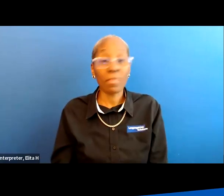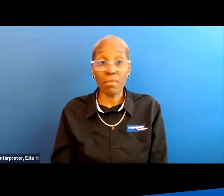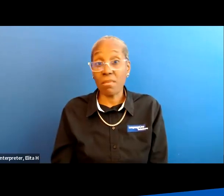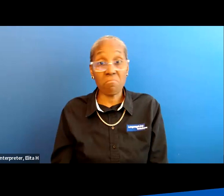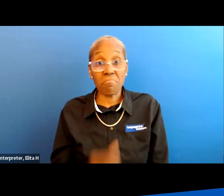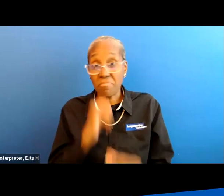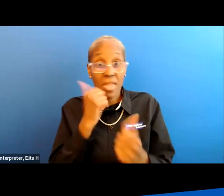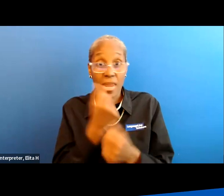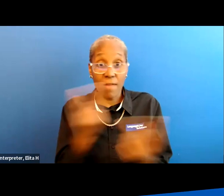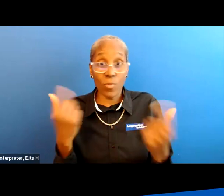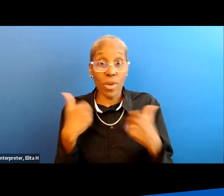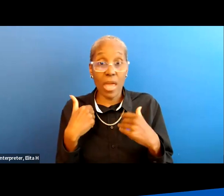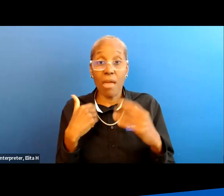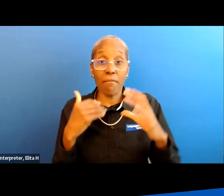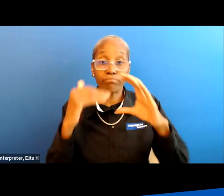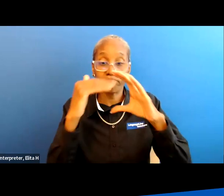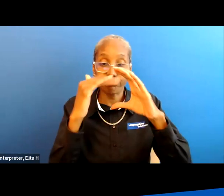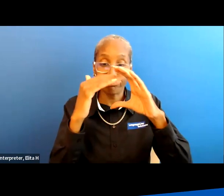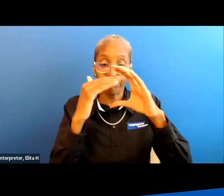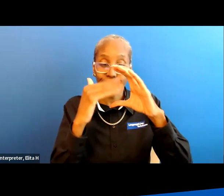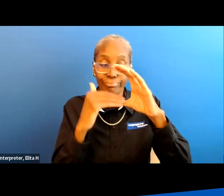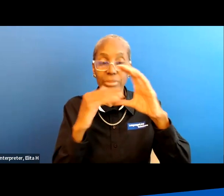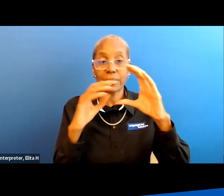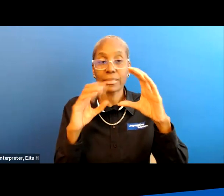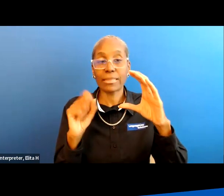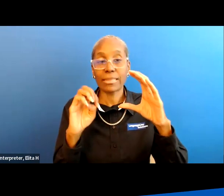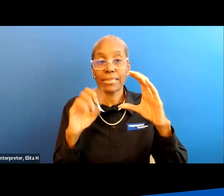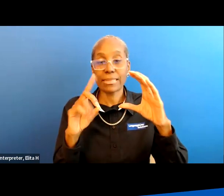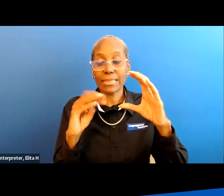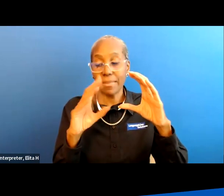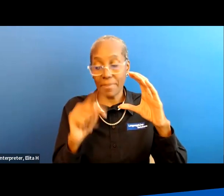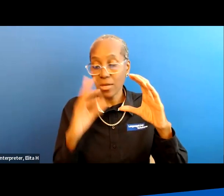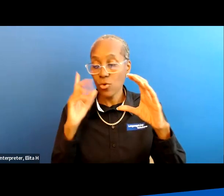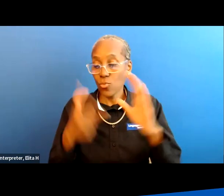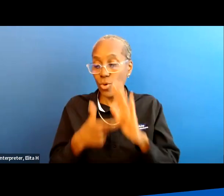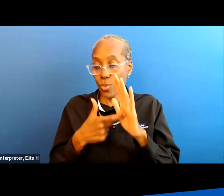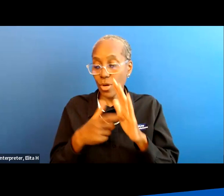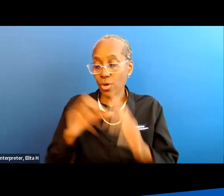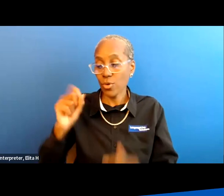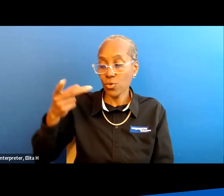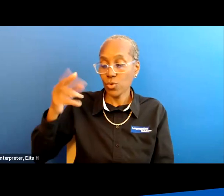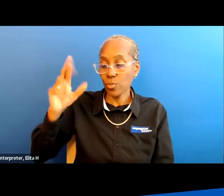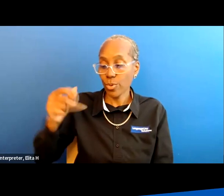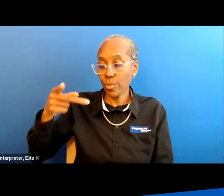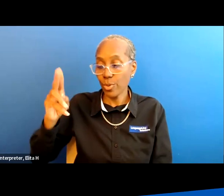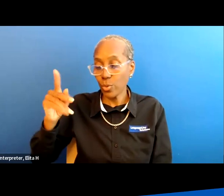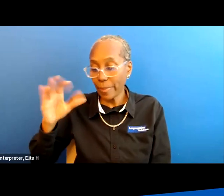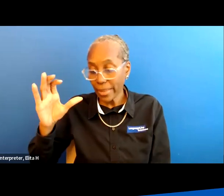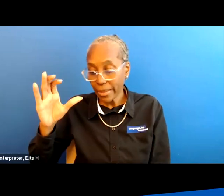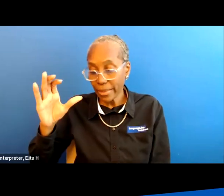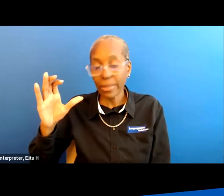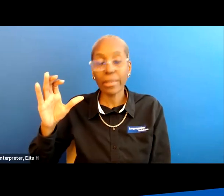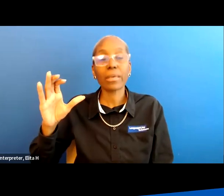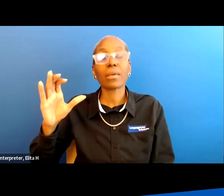who has sediment um will need a suprapubic but maybe in this particular